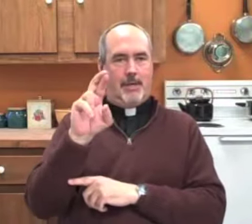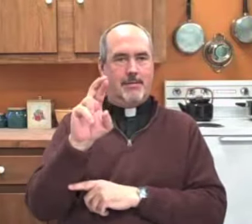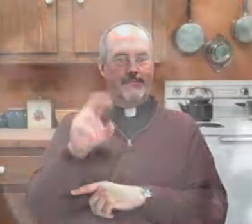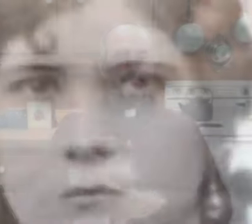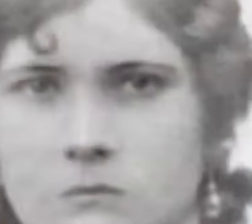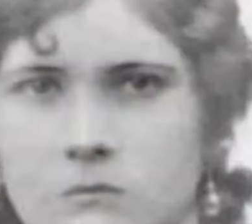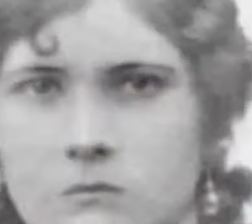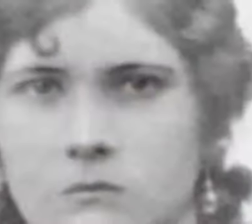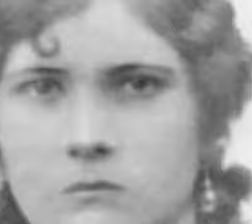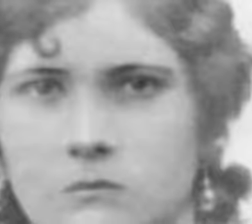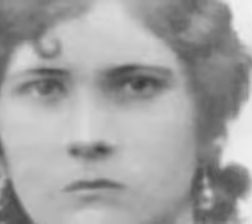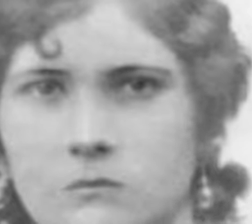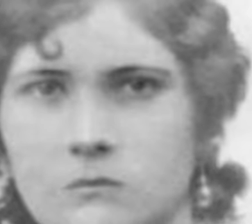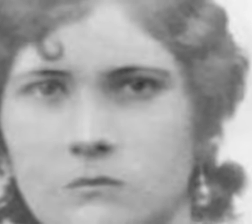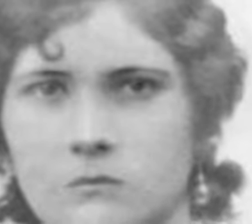is what a martyr is.